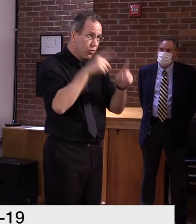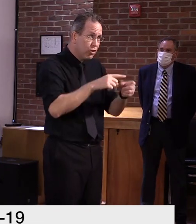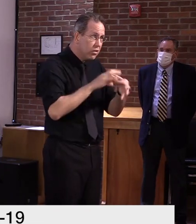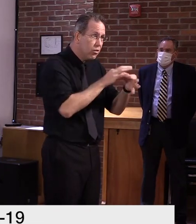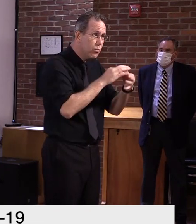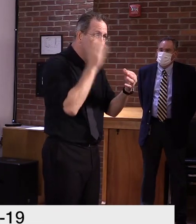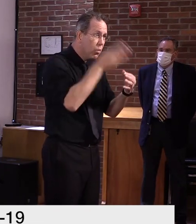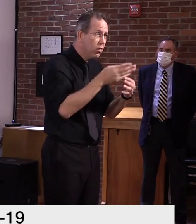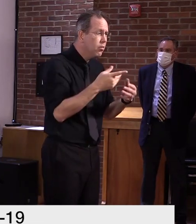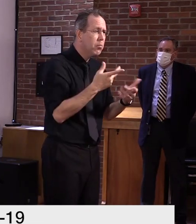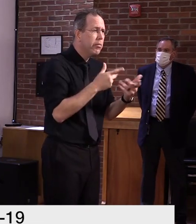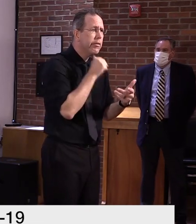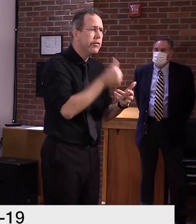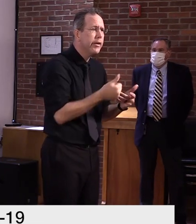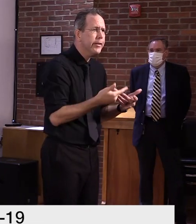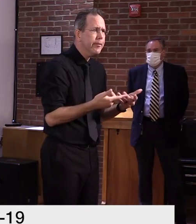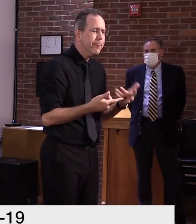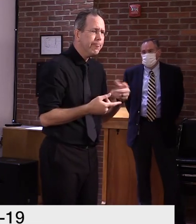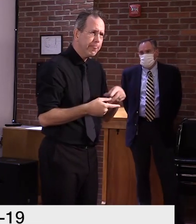Okay, thank you.